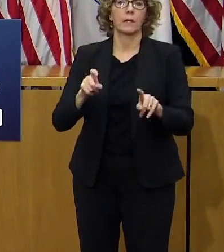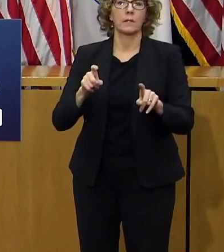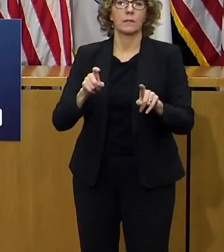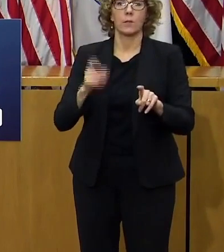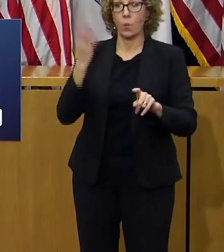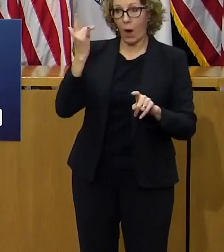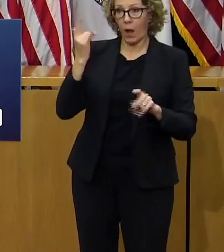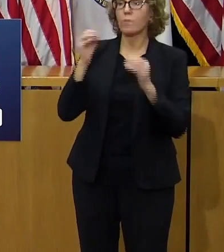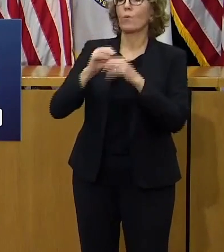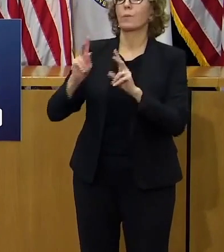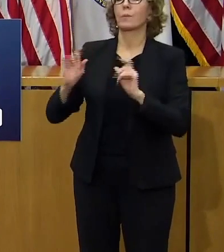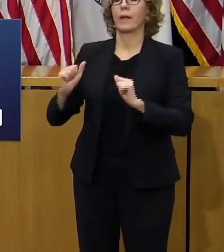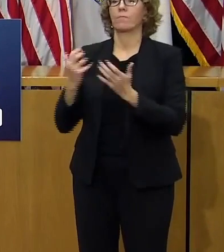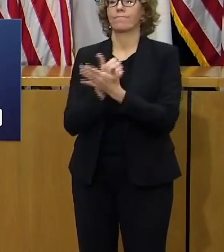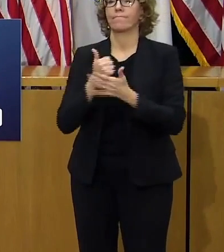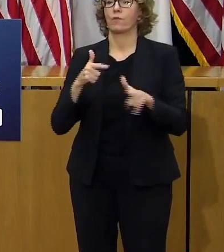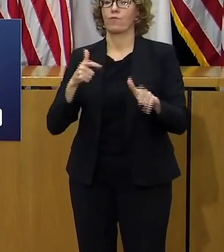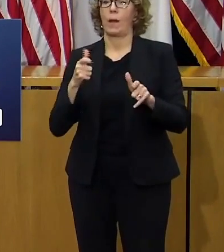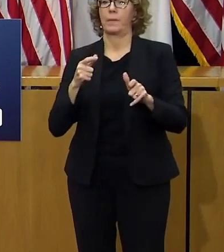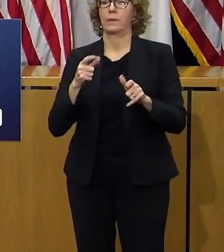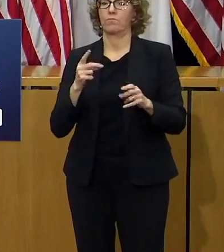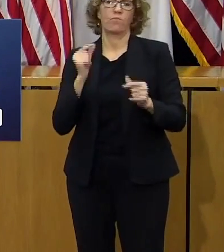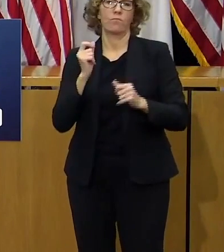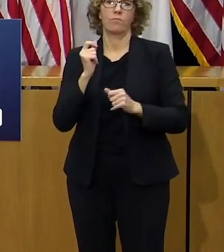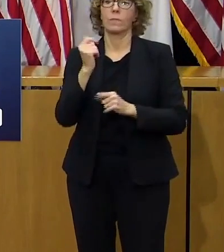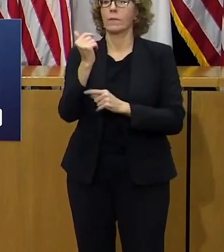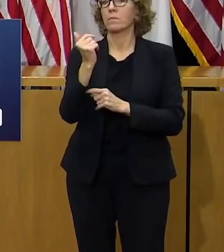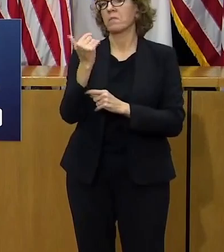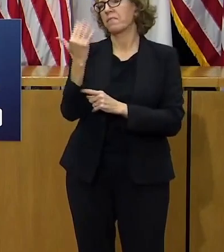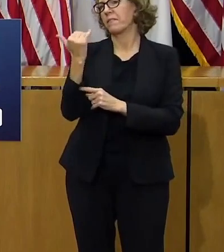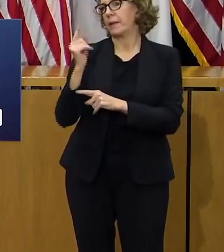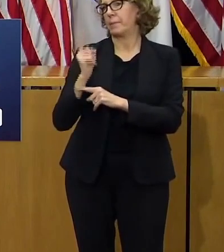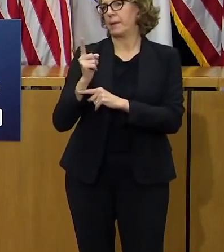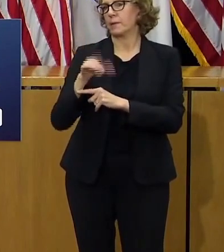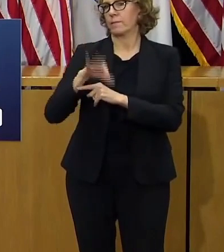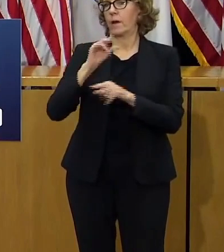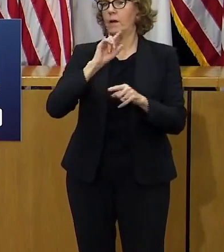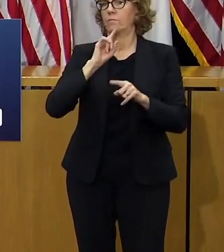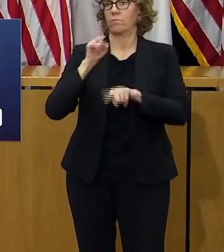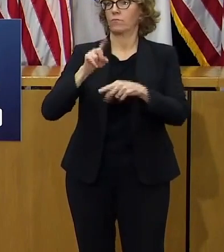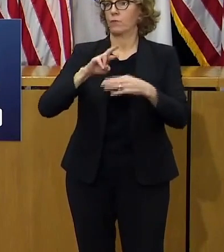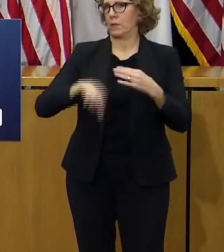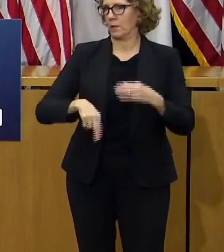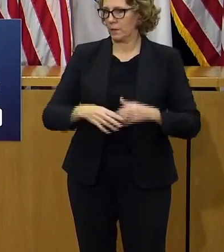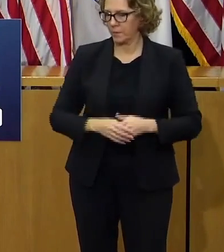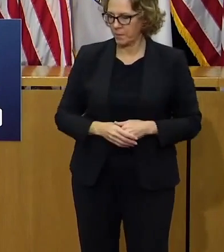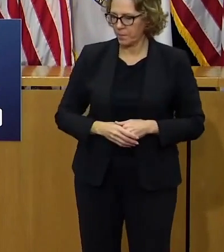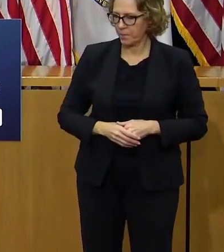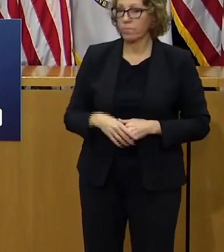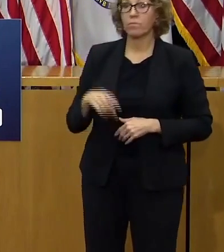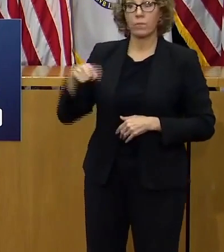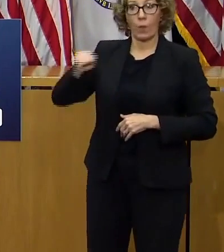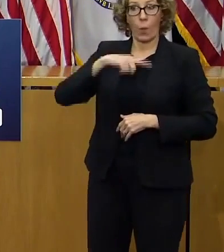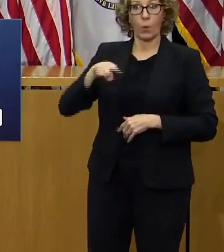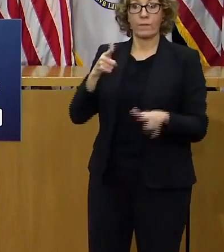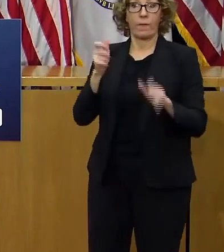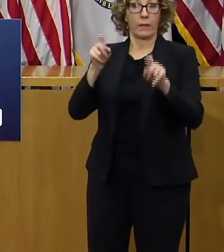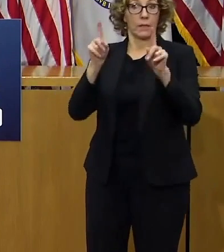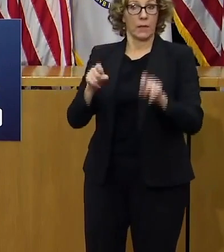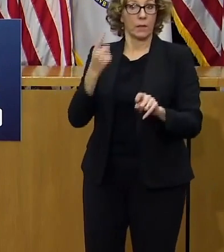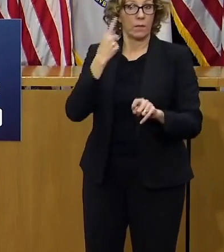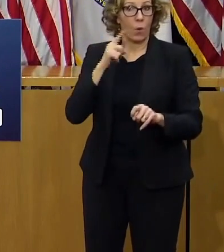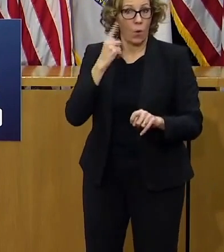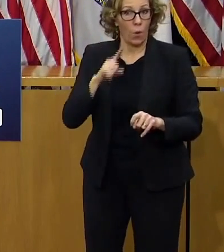results as you know these tests provide results in just 15 minutes these tests should be utilized to provide